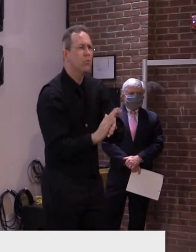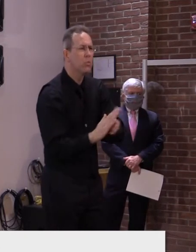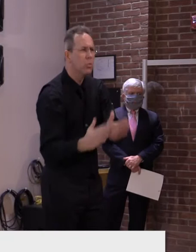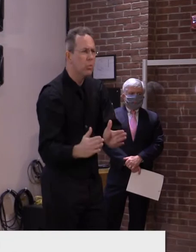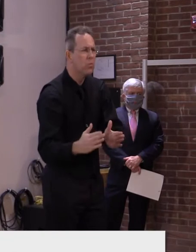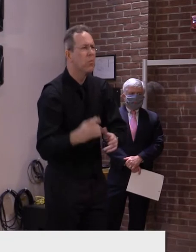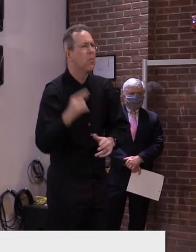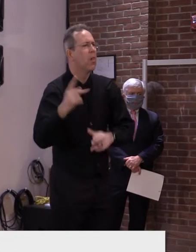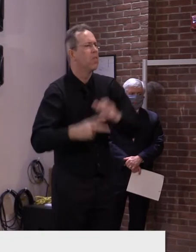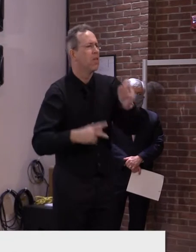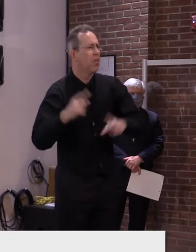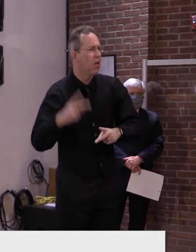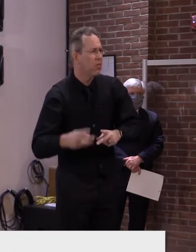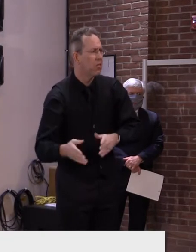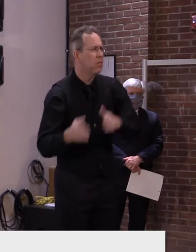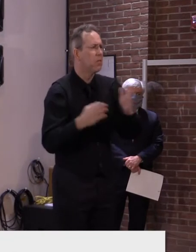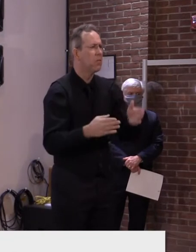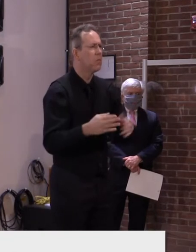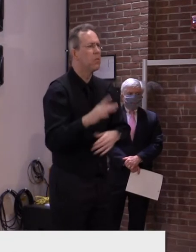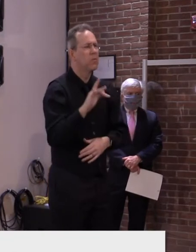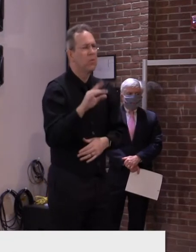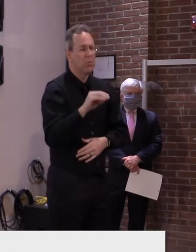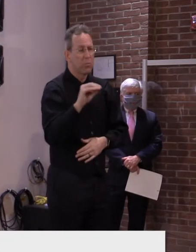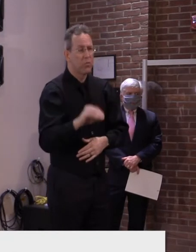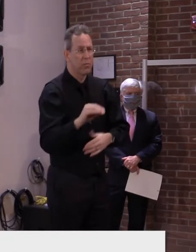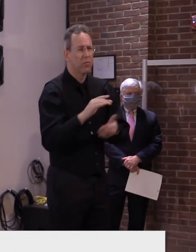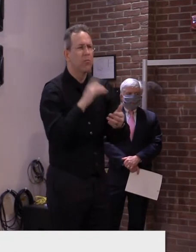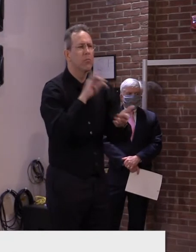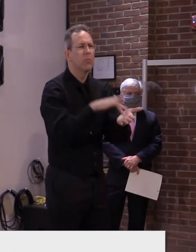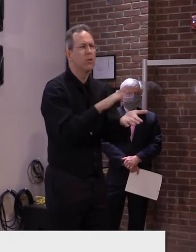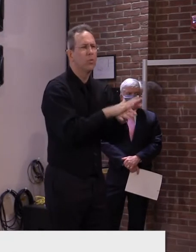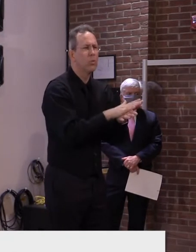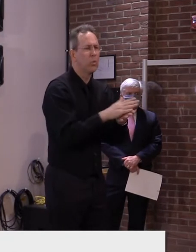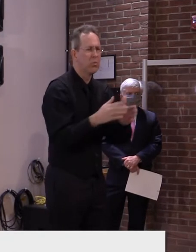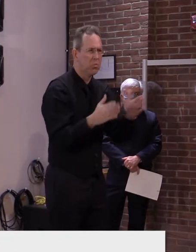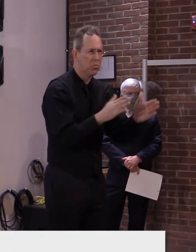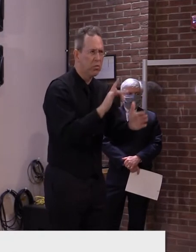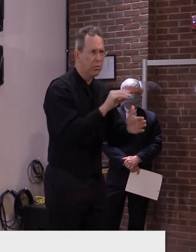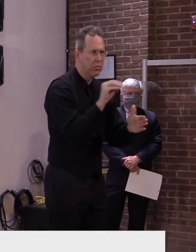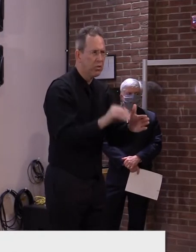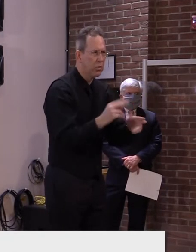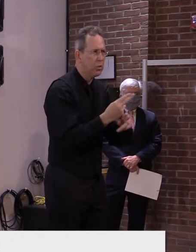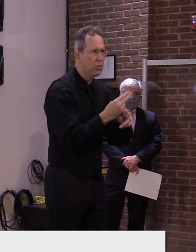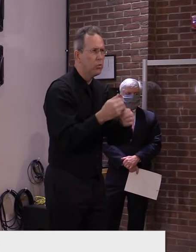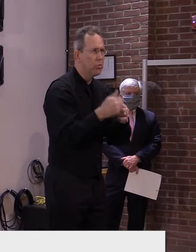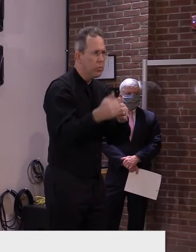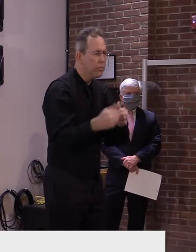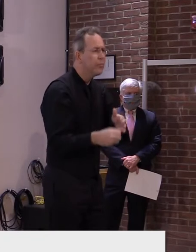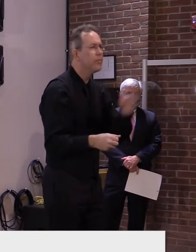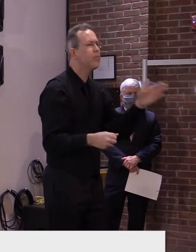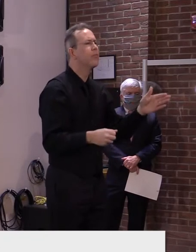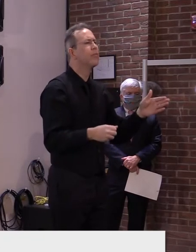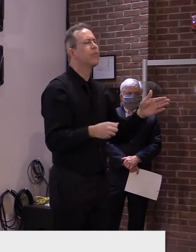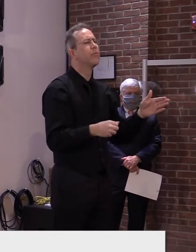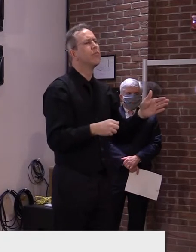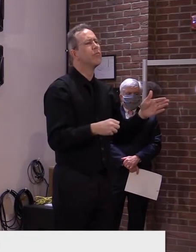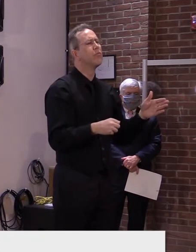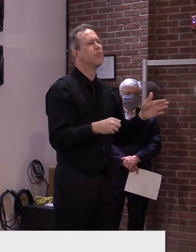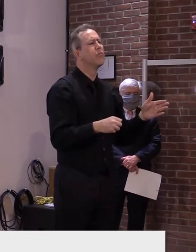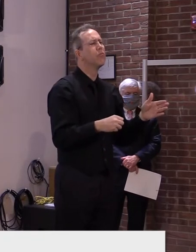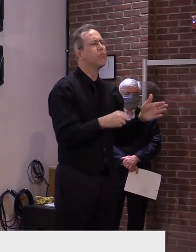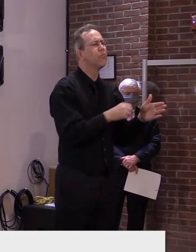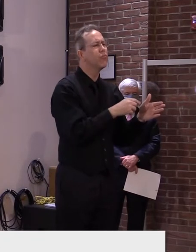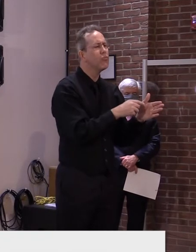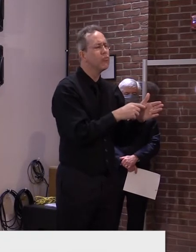and 10% of our high schools. Again, I think the major conclusion from these data is school operations have remained fairly stable.